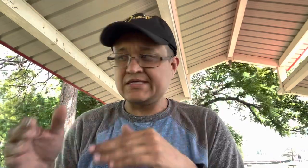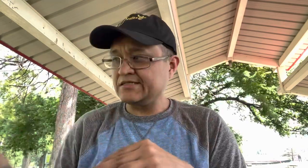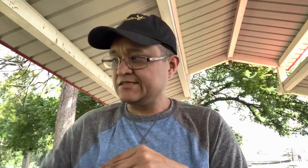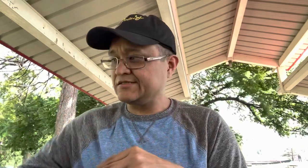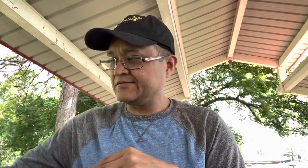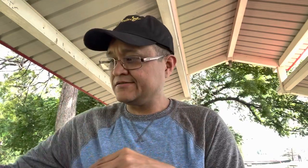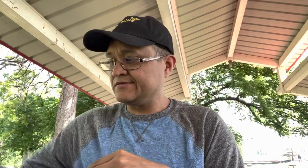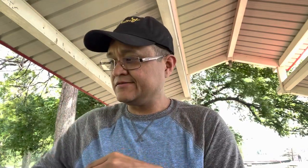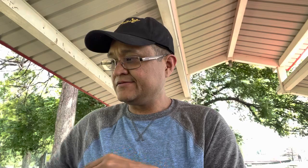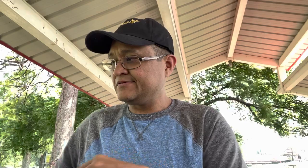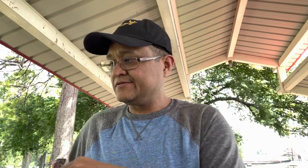sorry it's kind of windy out here